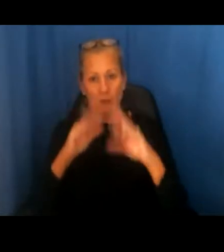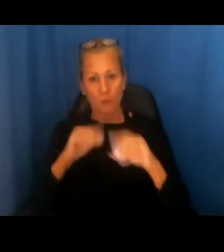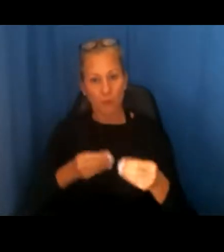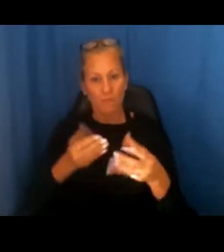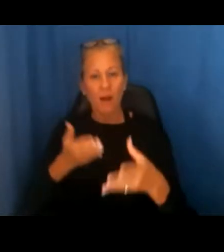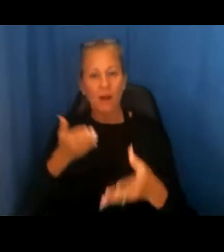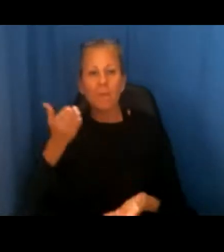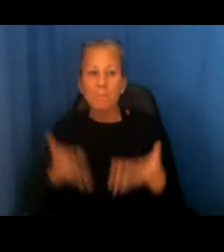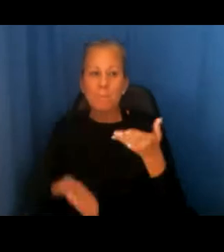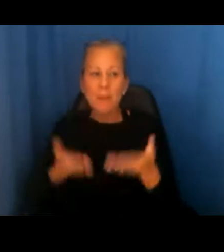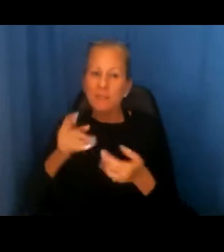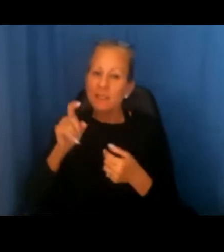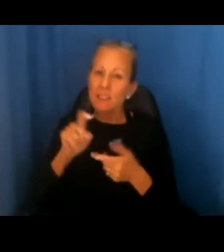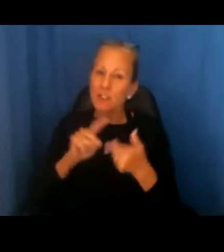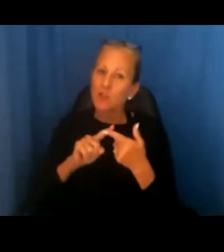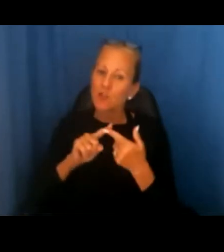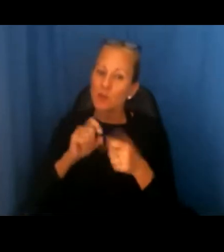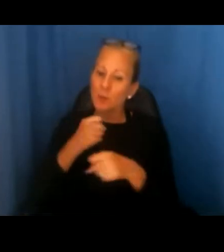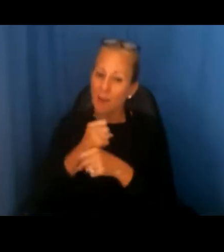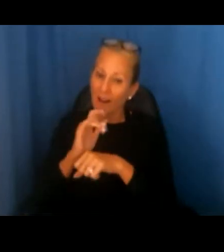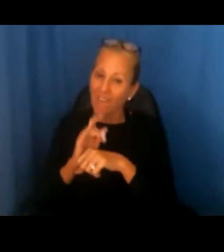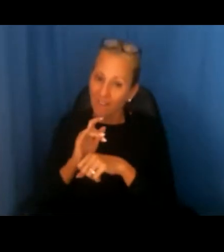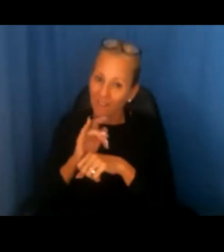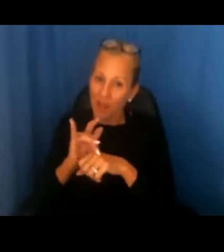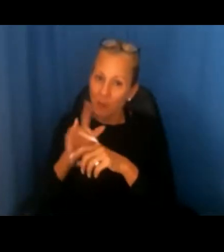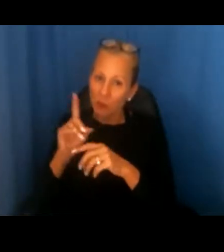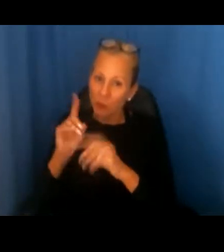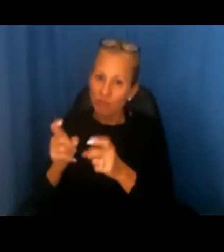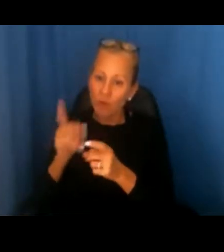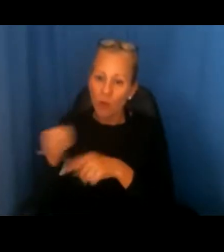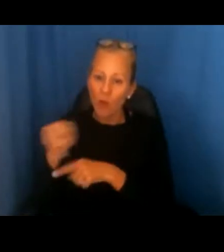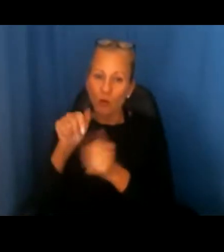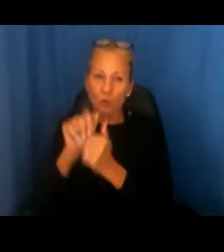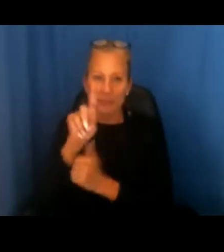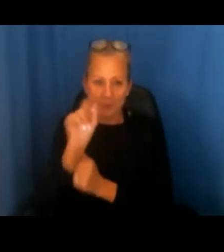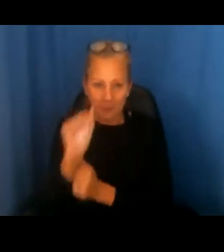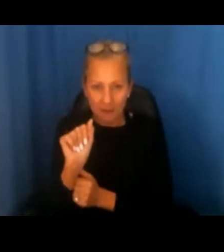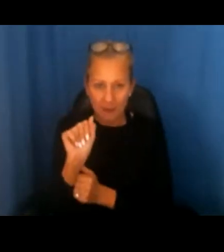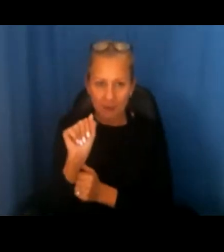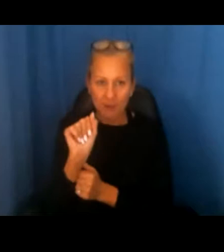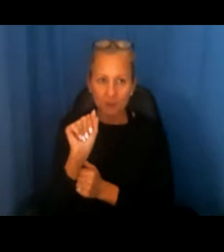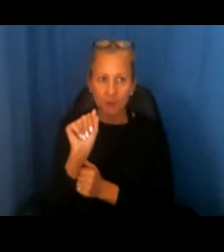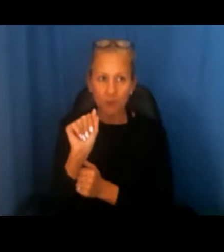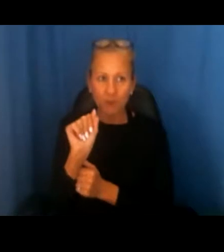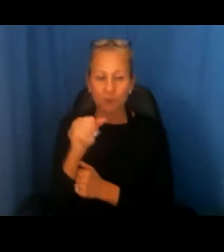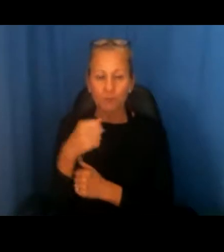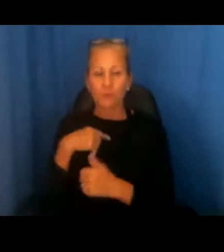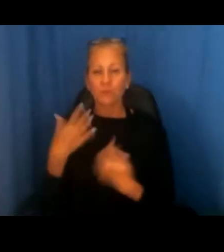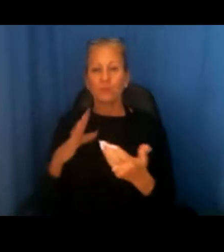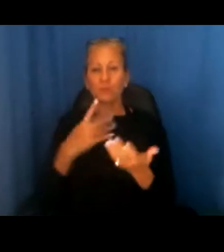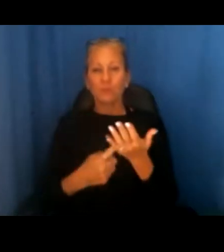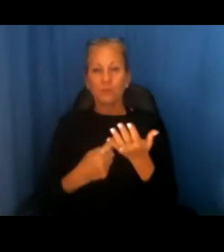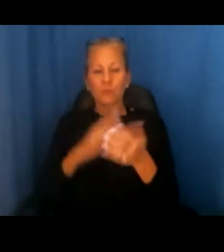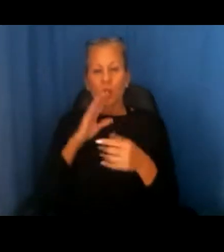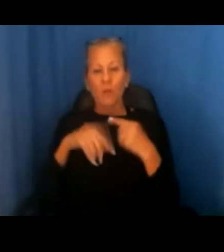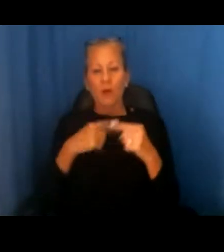may need to make available to individuals with disabilities. So I talked about some individuals